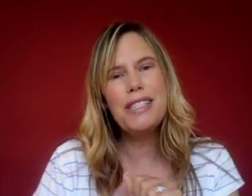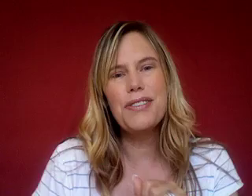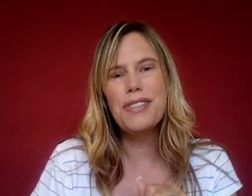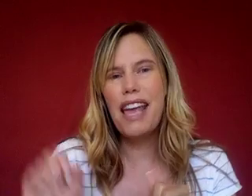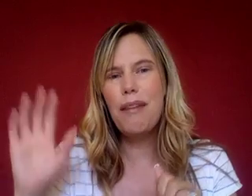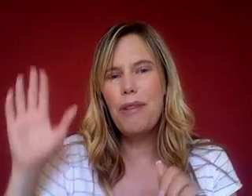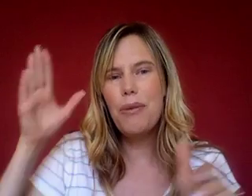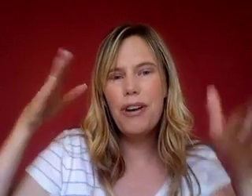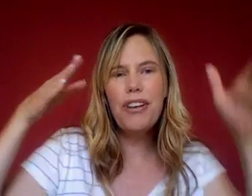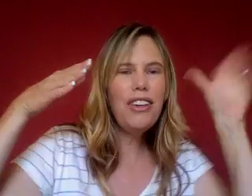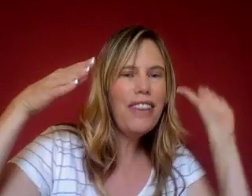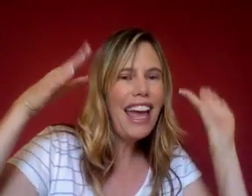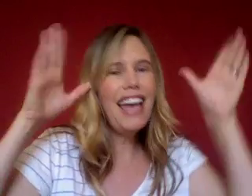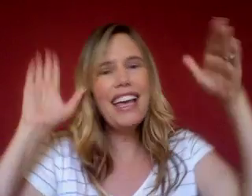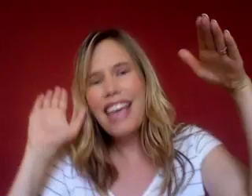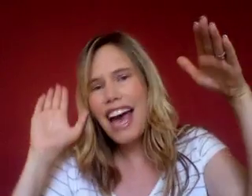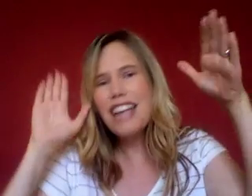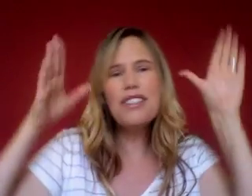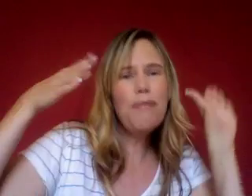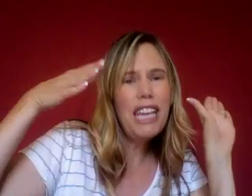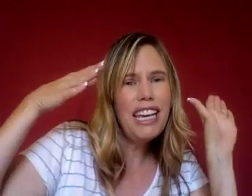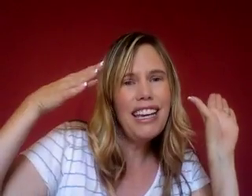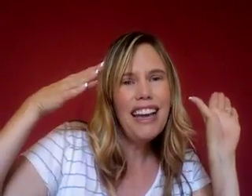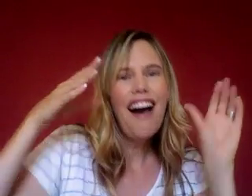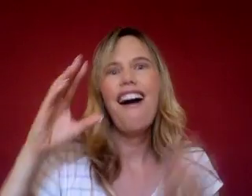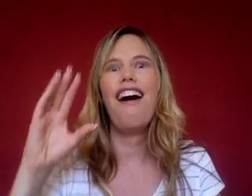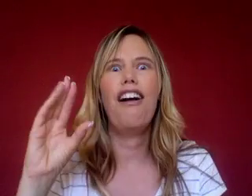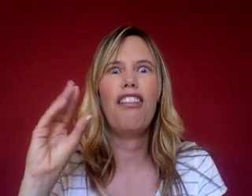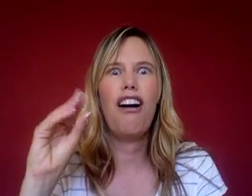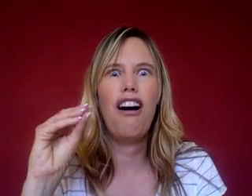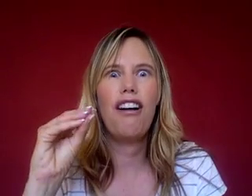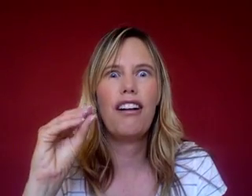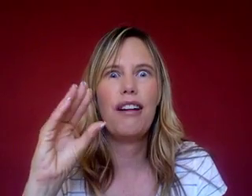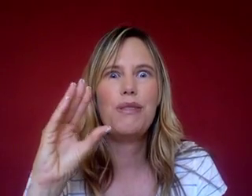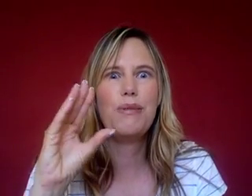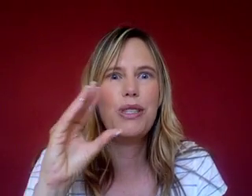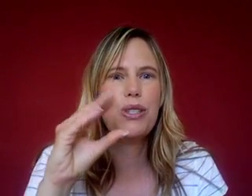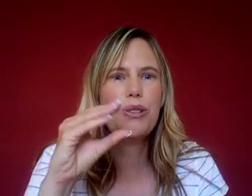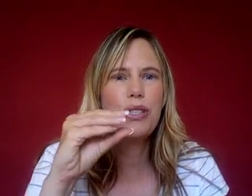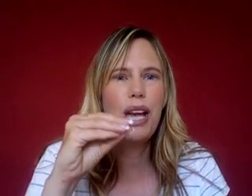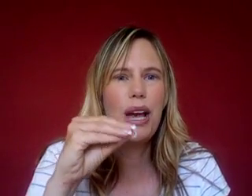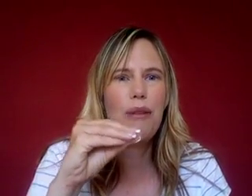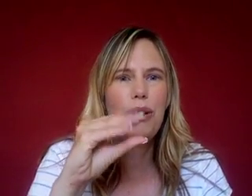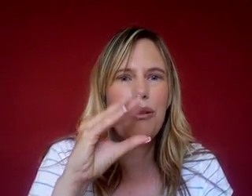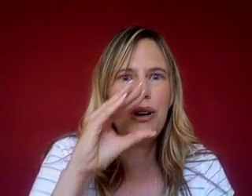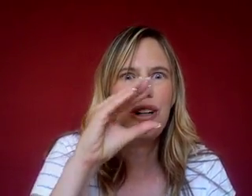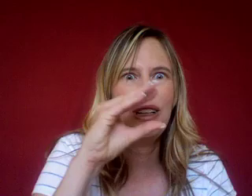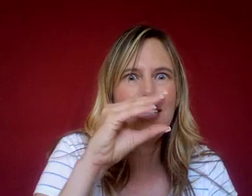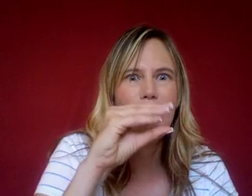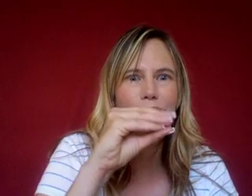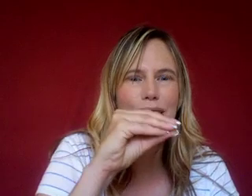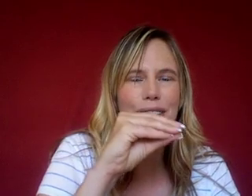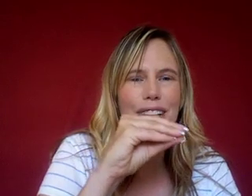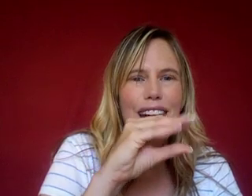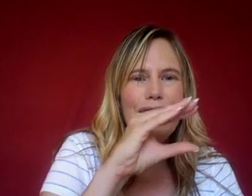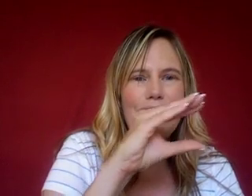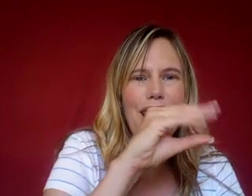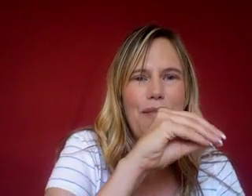Mr. Samuel, you can't catch me. Along comes Mr. Samuel, as hungry as can